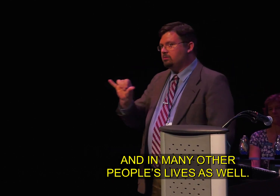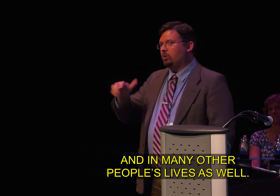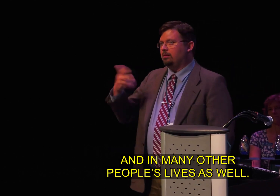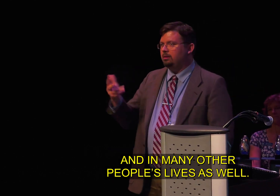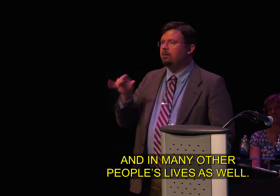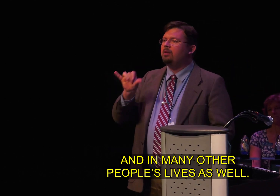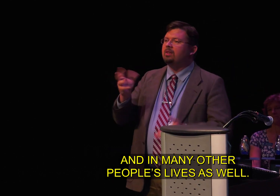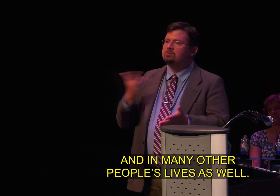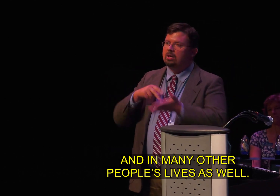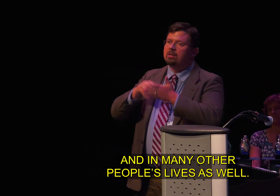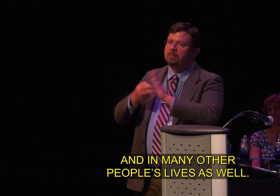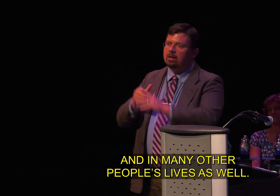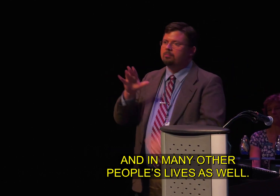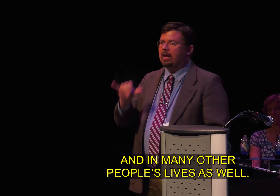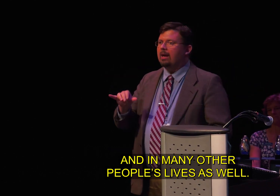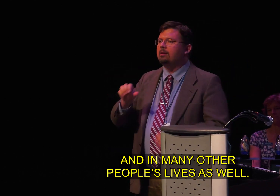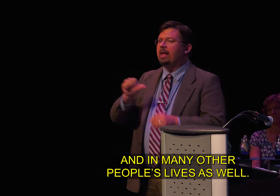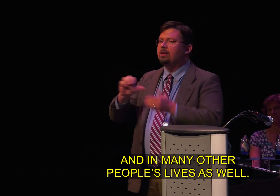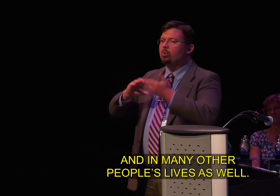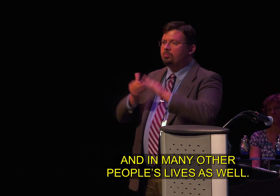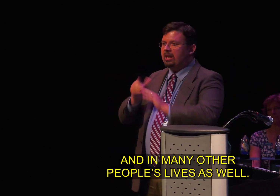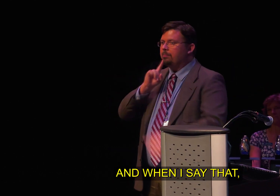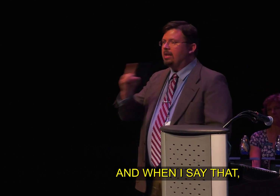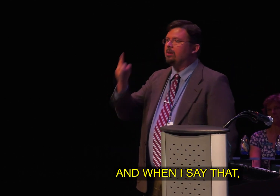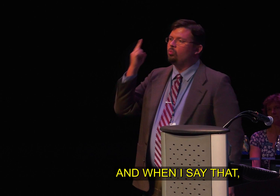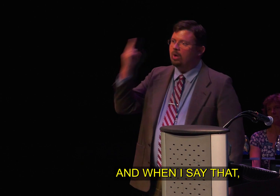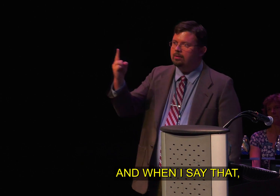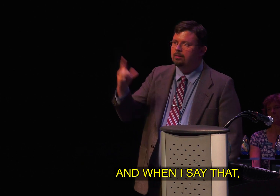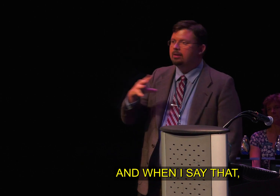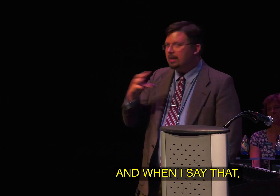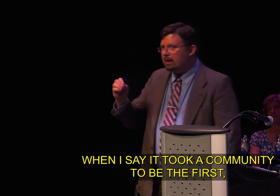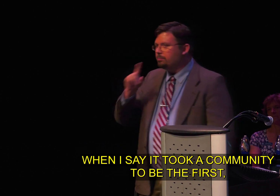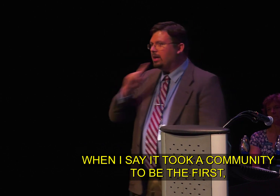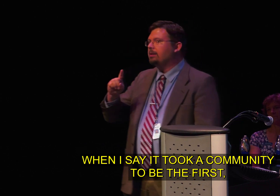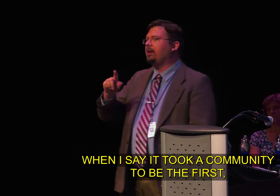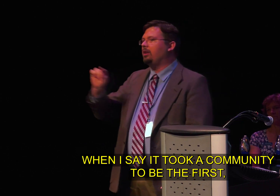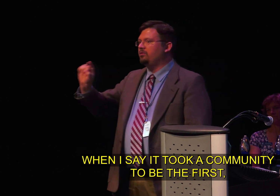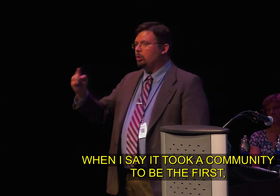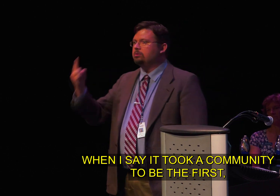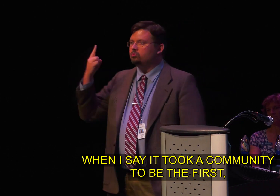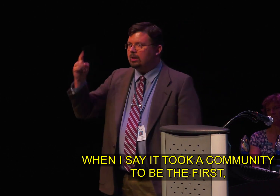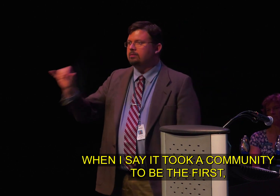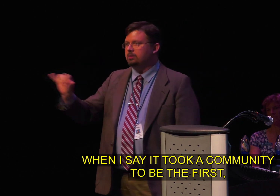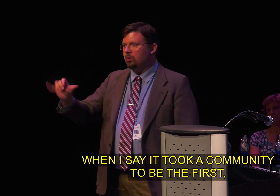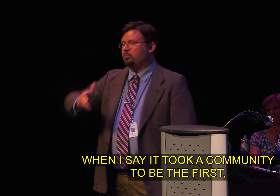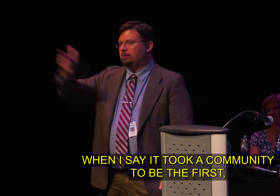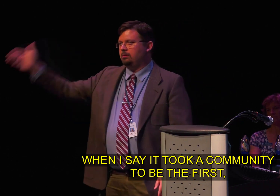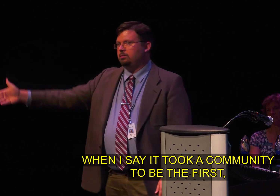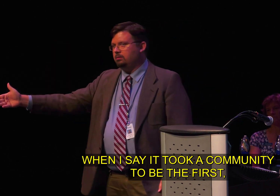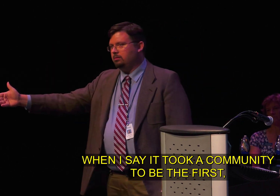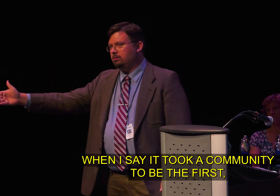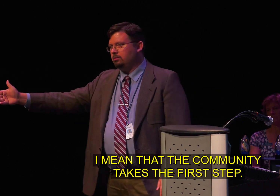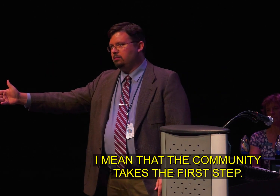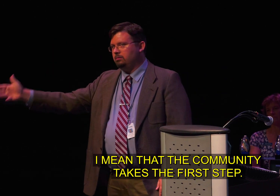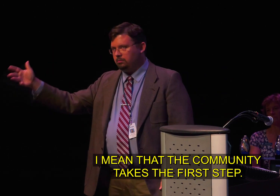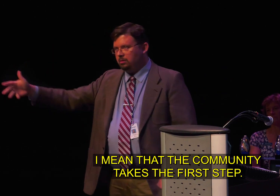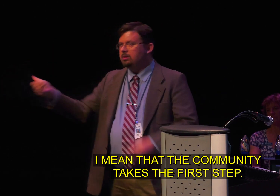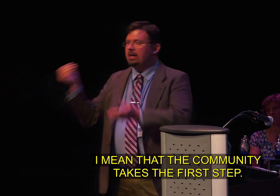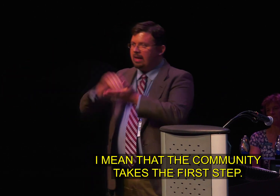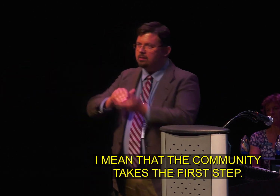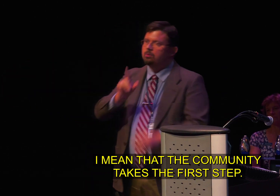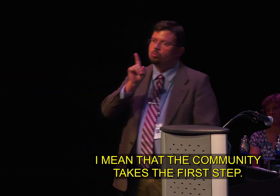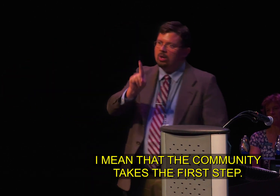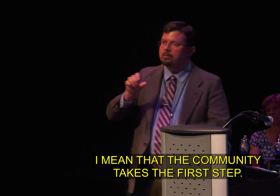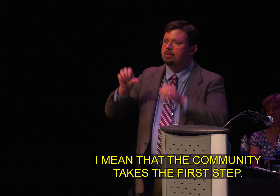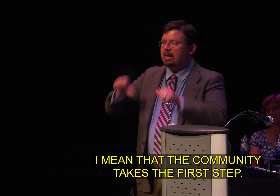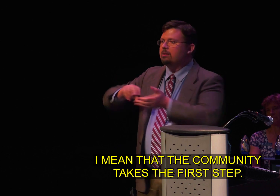And in many other people's lives as well. And when I say that, when I say I took a community to be the first, I mean that the